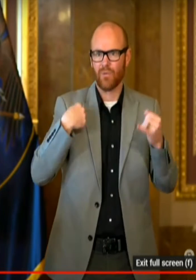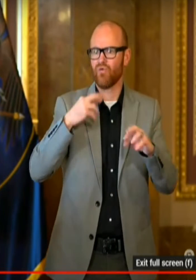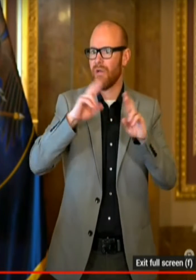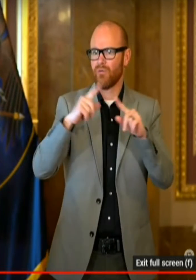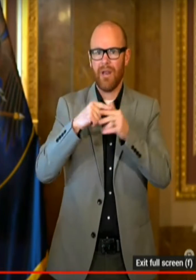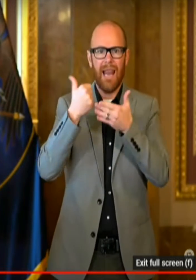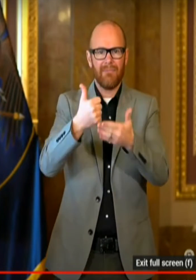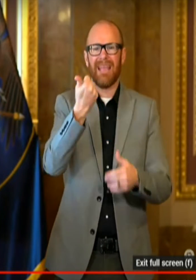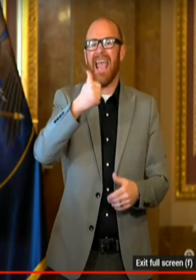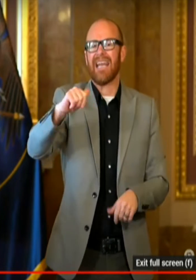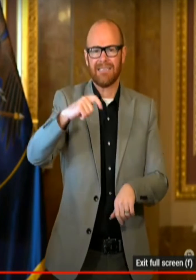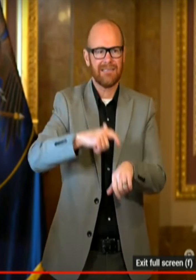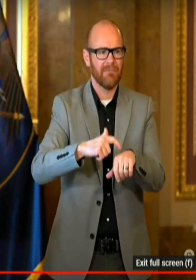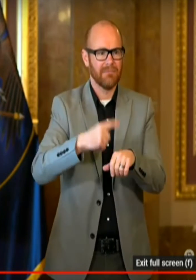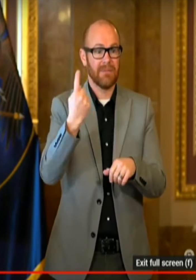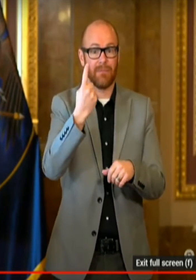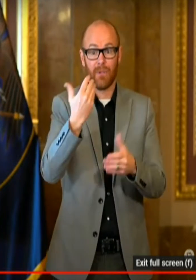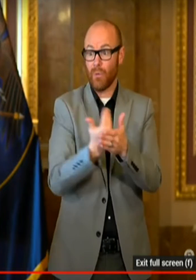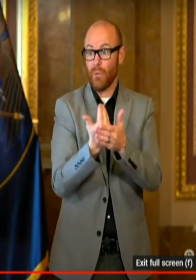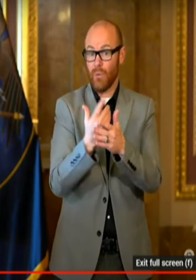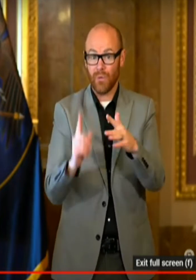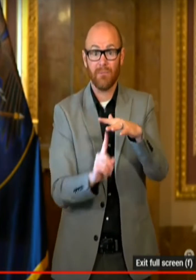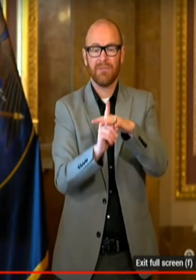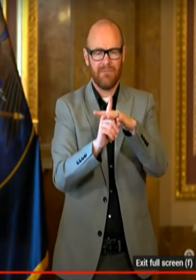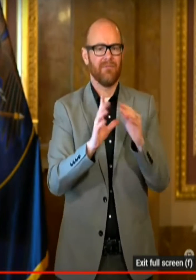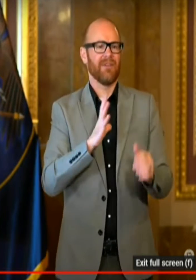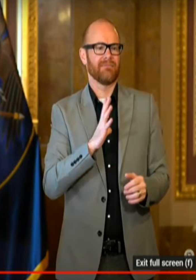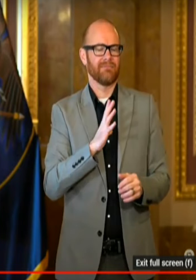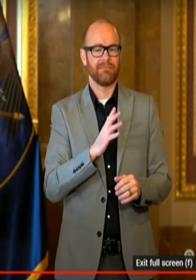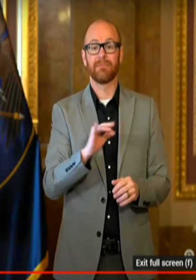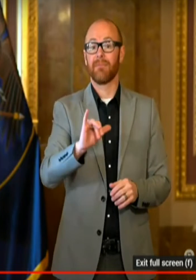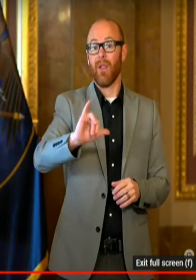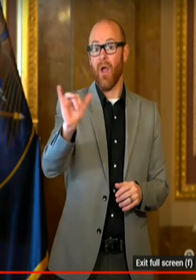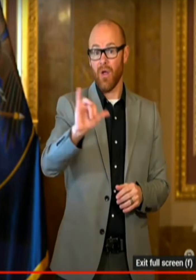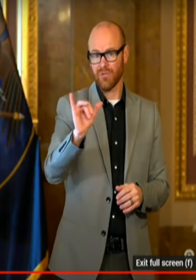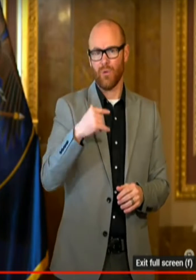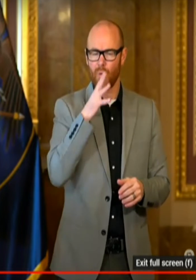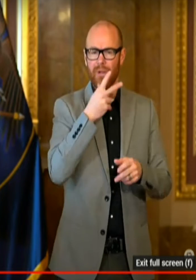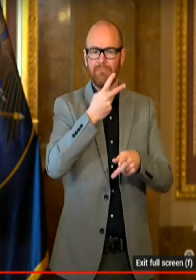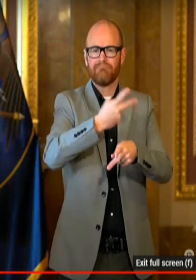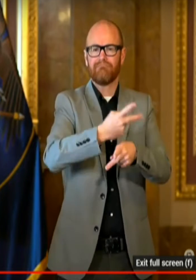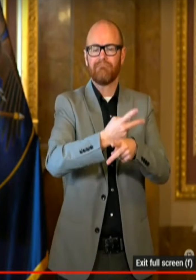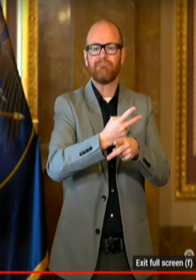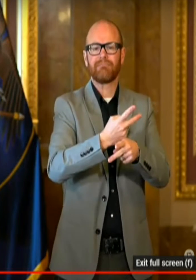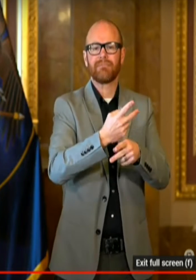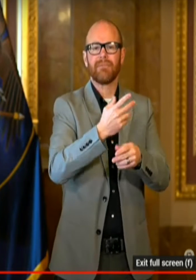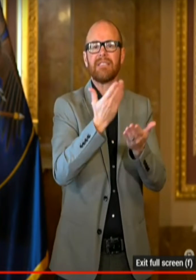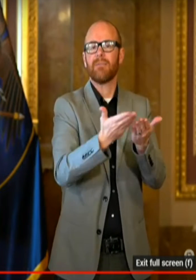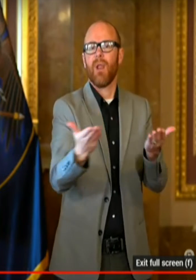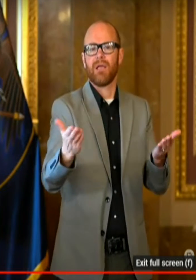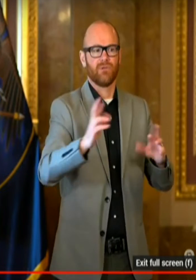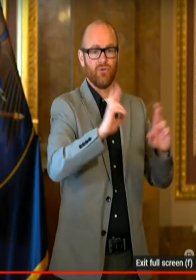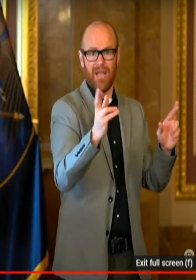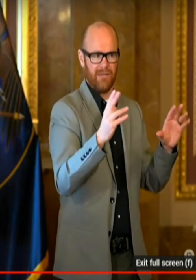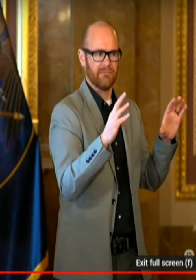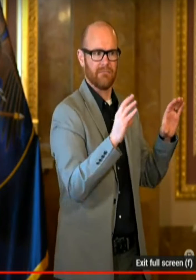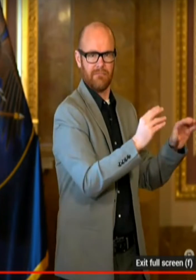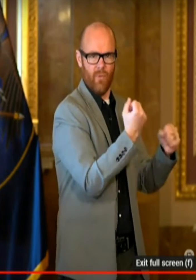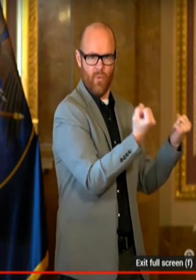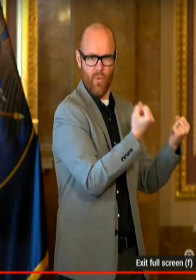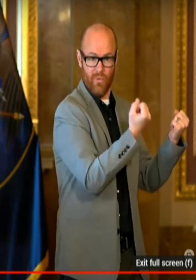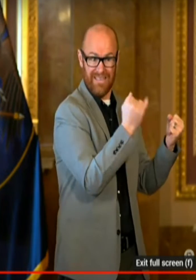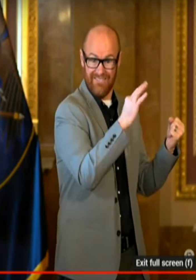we'll also make sure that we retain adequate supplies in our warehouse, so that if these ramp-ups need to occur quickly, that we have those available.